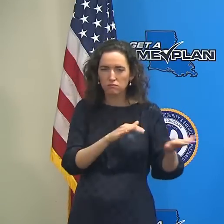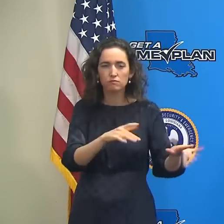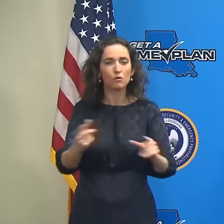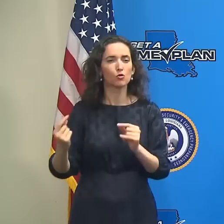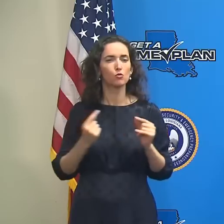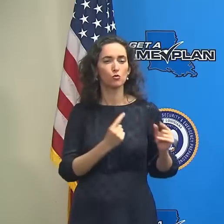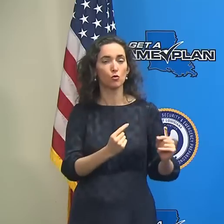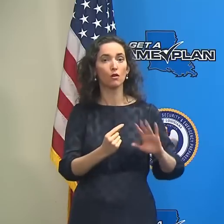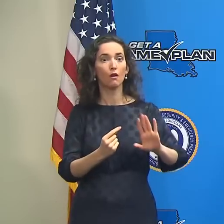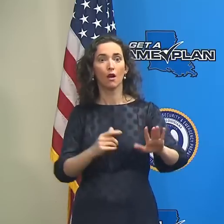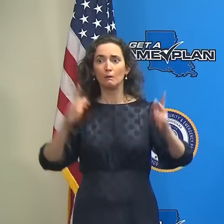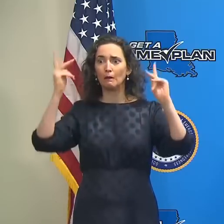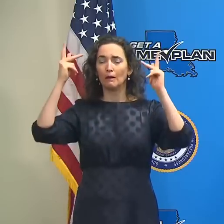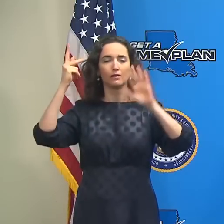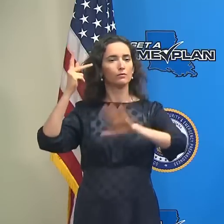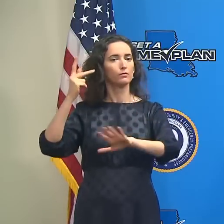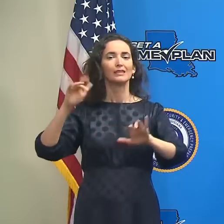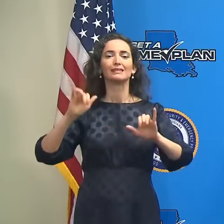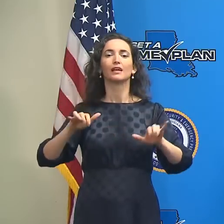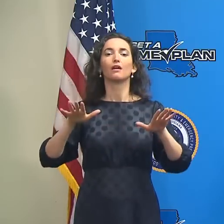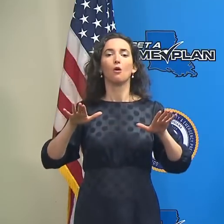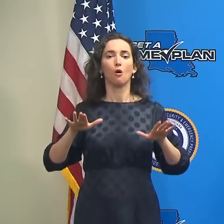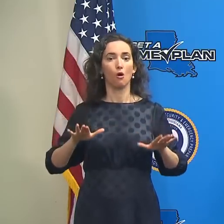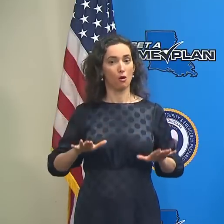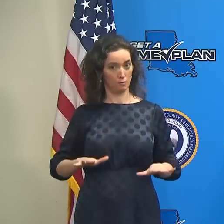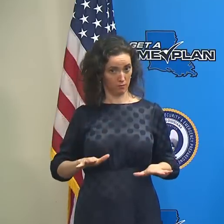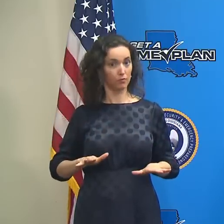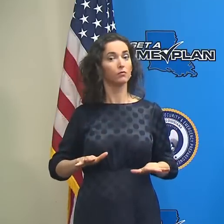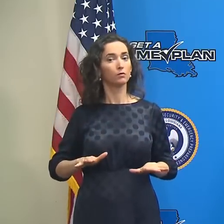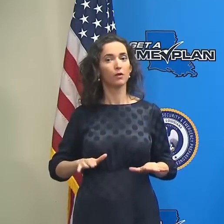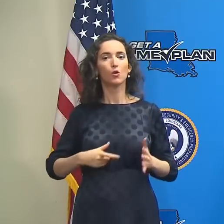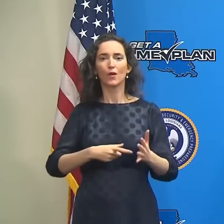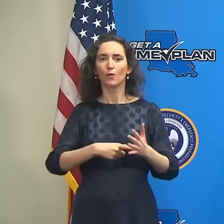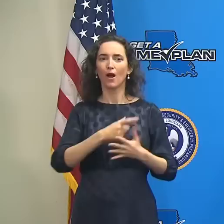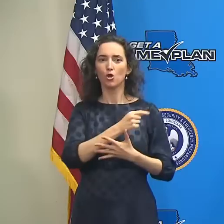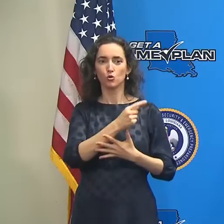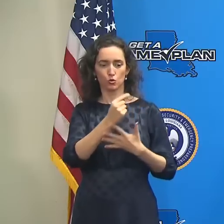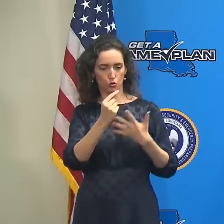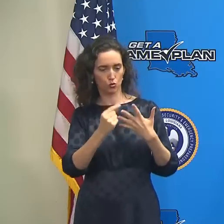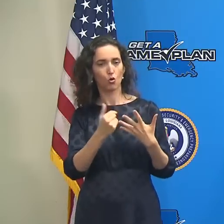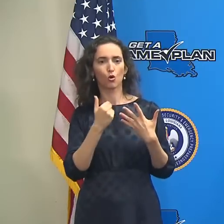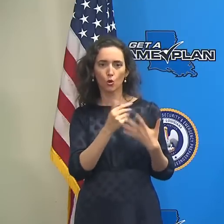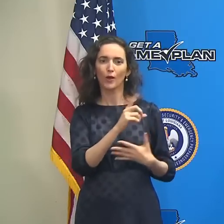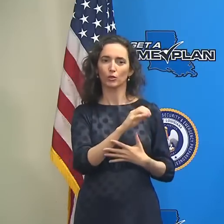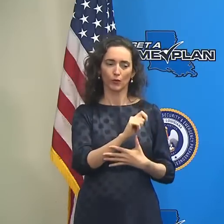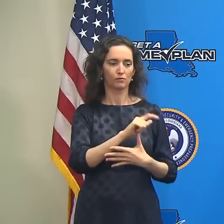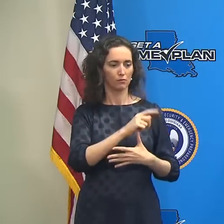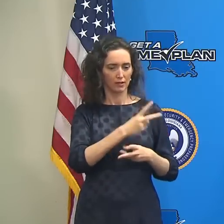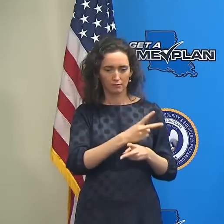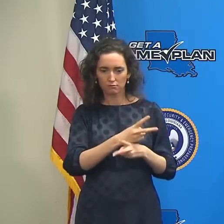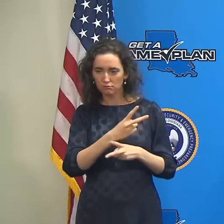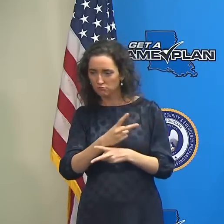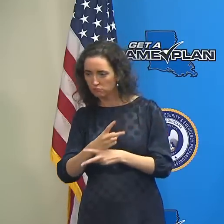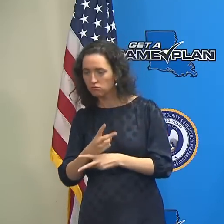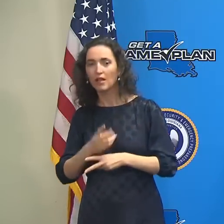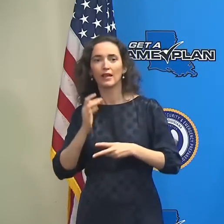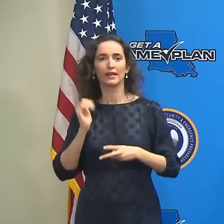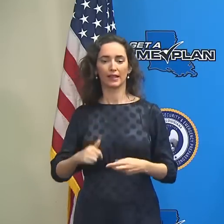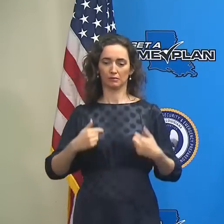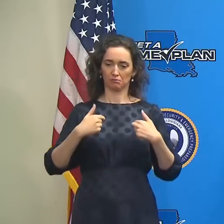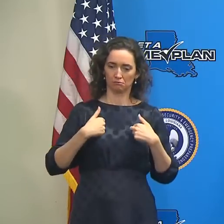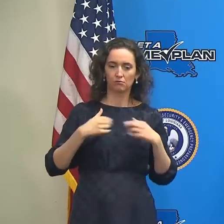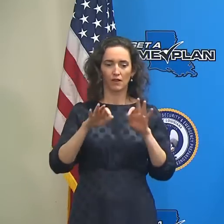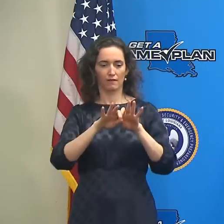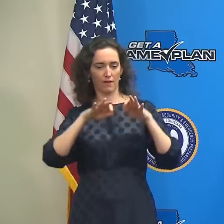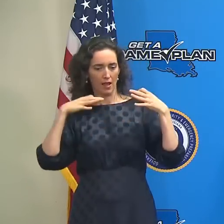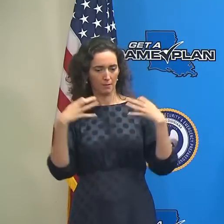that you stay calm and that you do those things that are required to put you and your family in the best possible position to